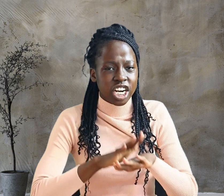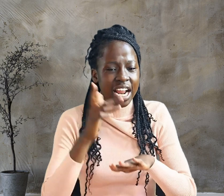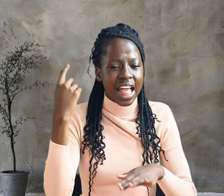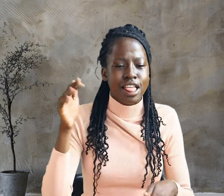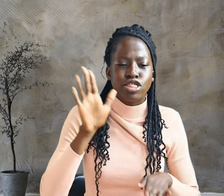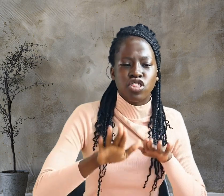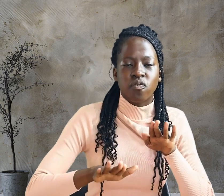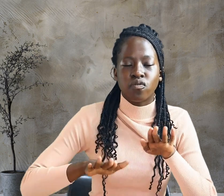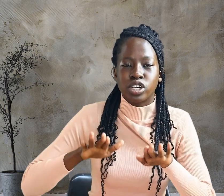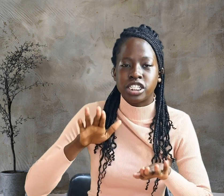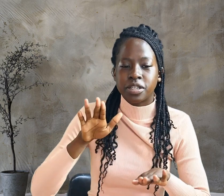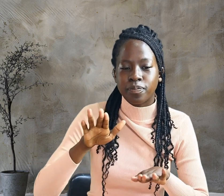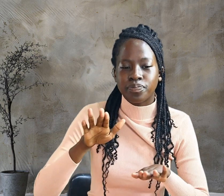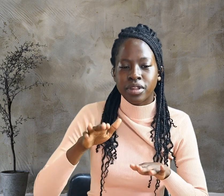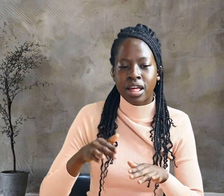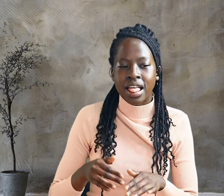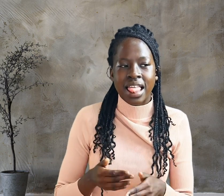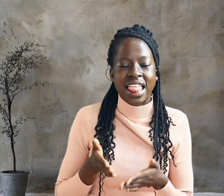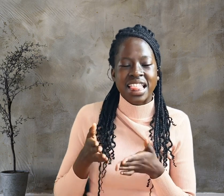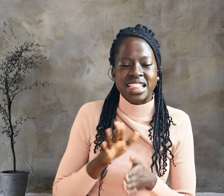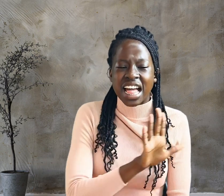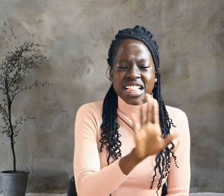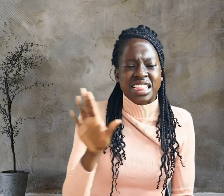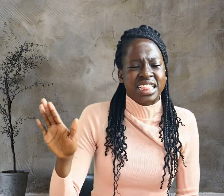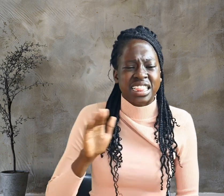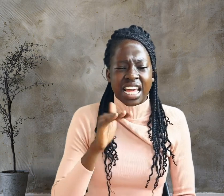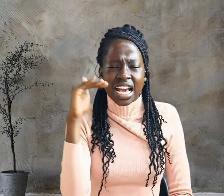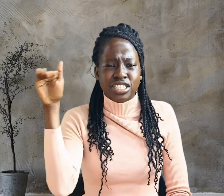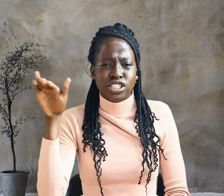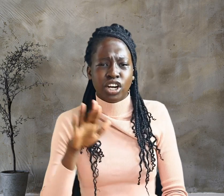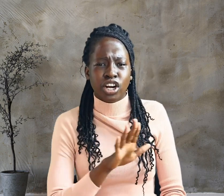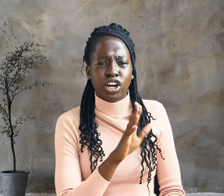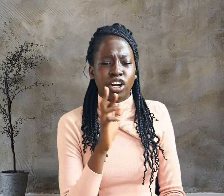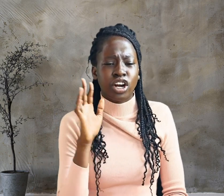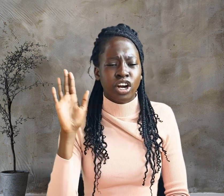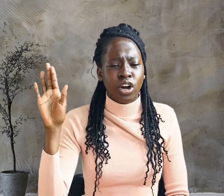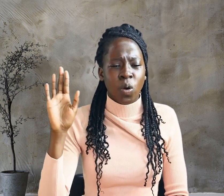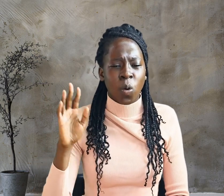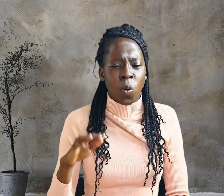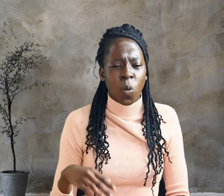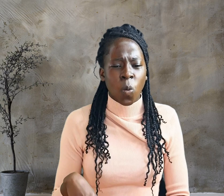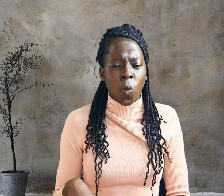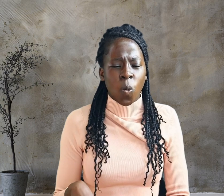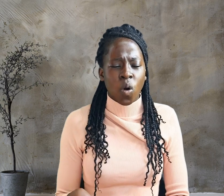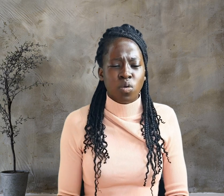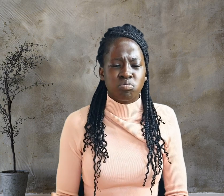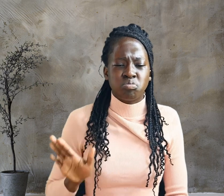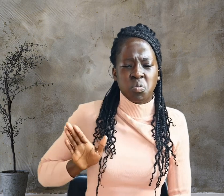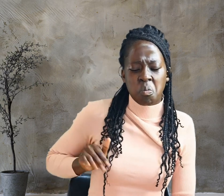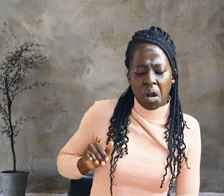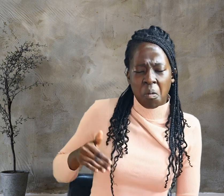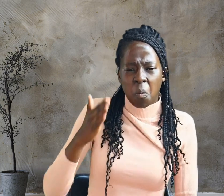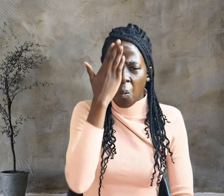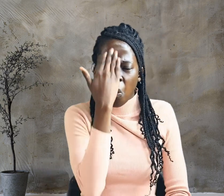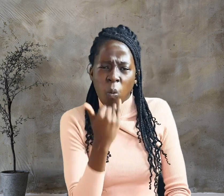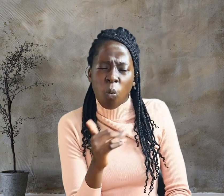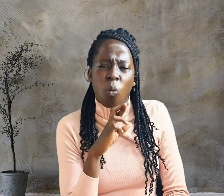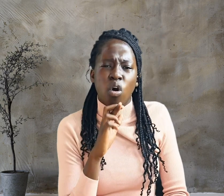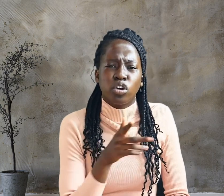at the foot. They asked her, Woman, why are you crying?